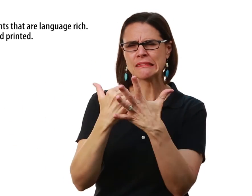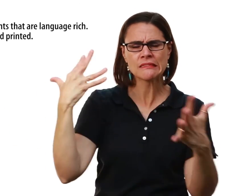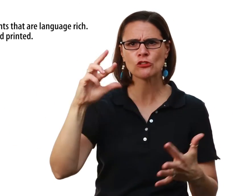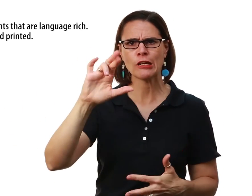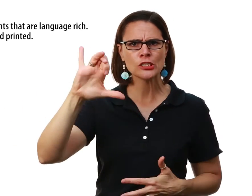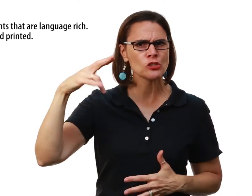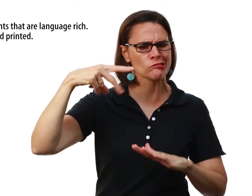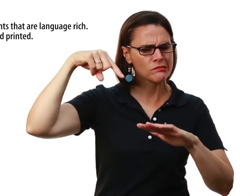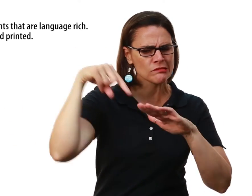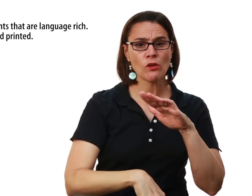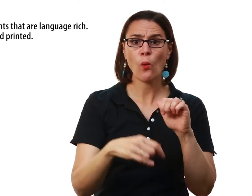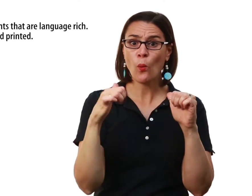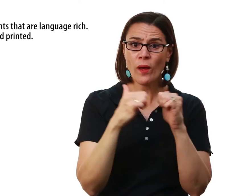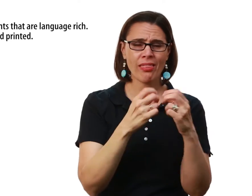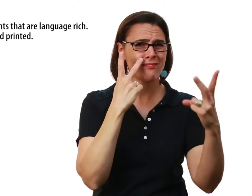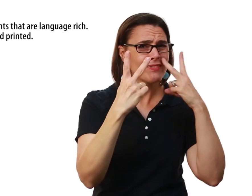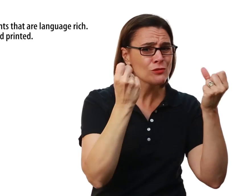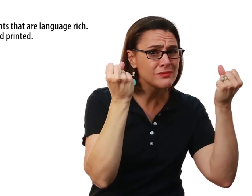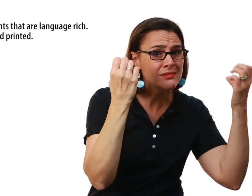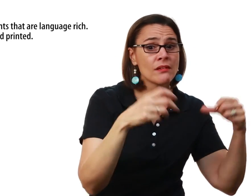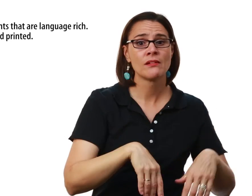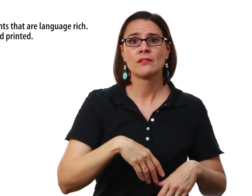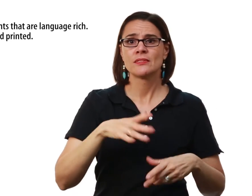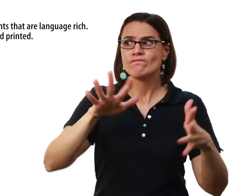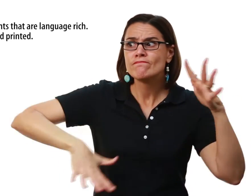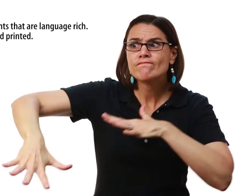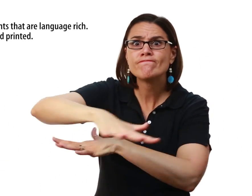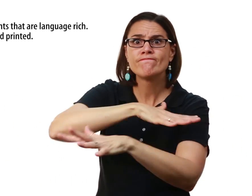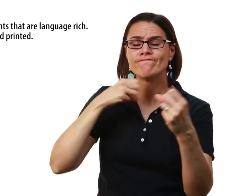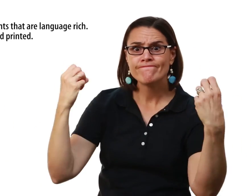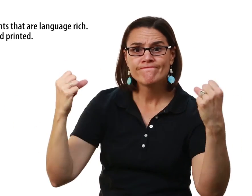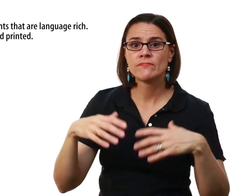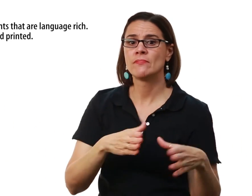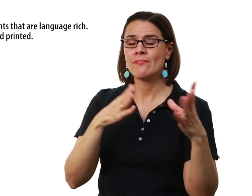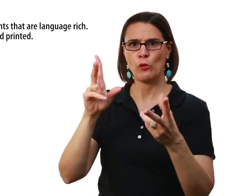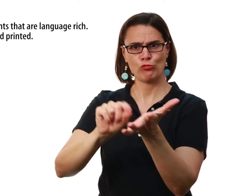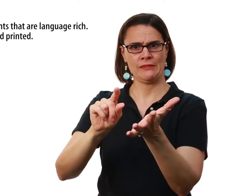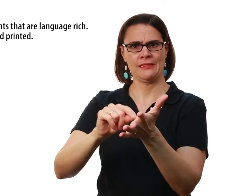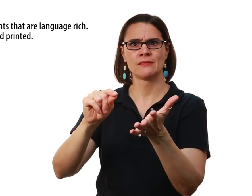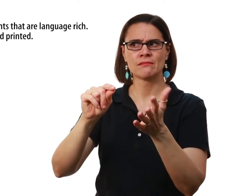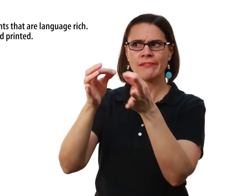rich With both visual language, facial cues, and printed language